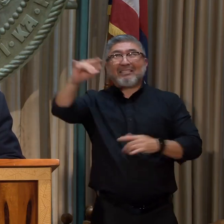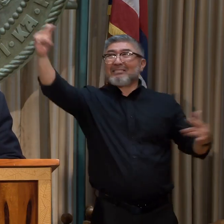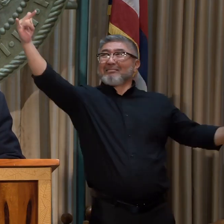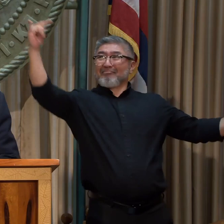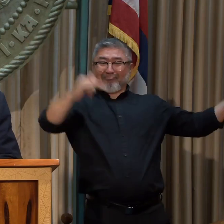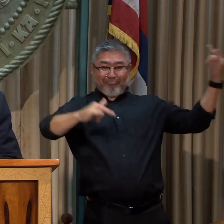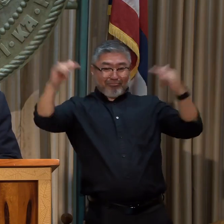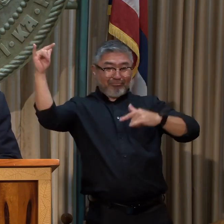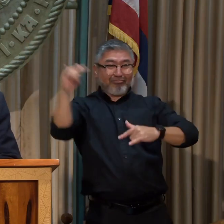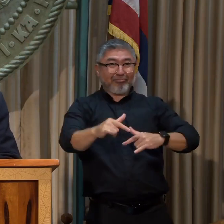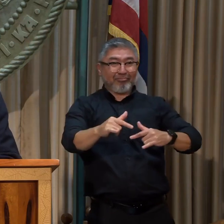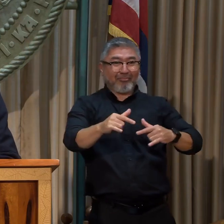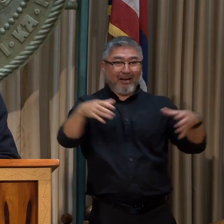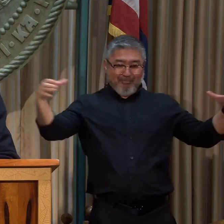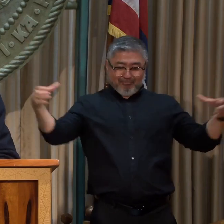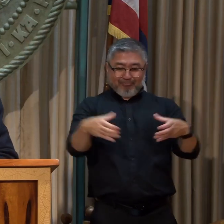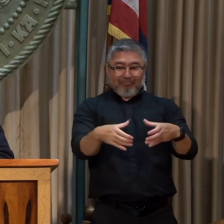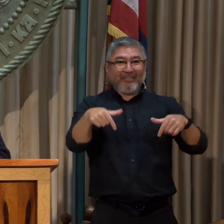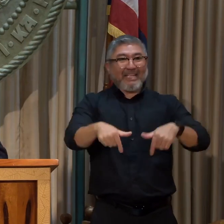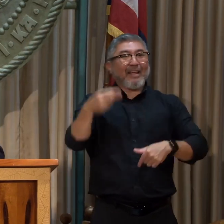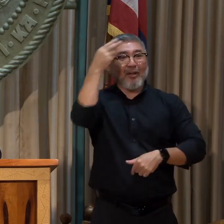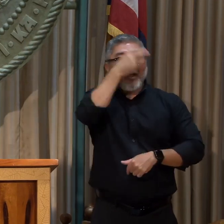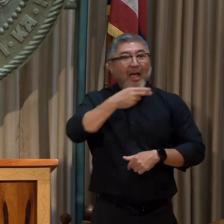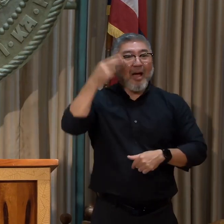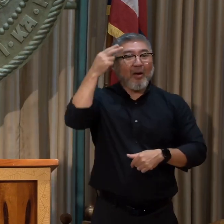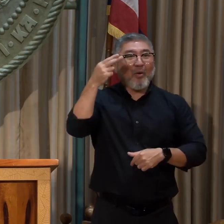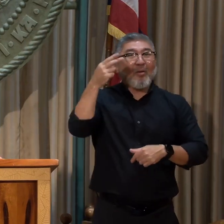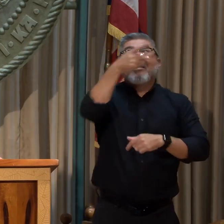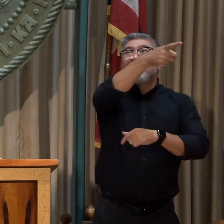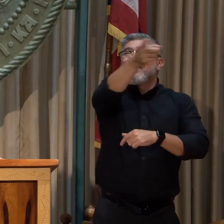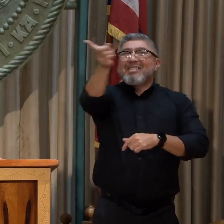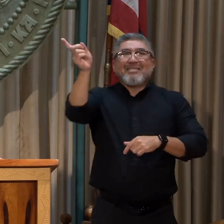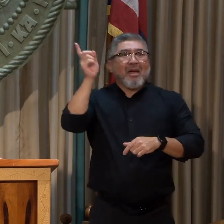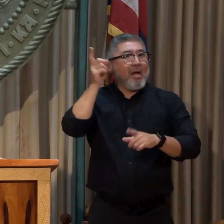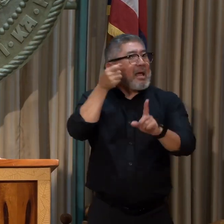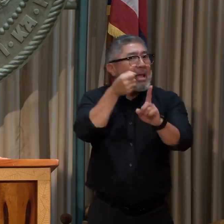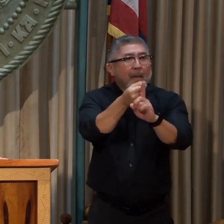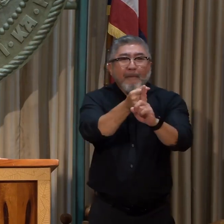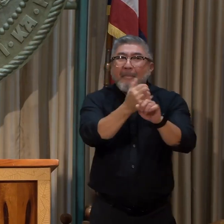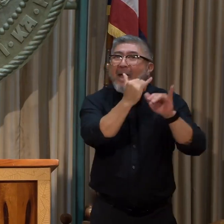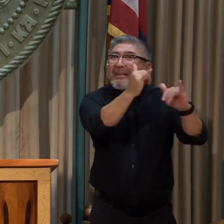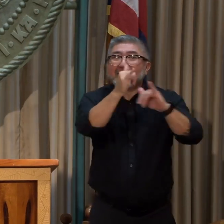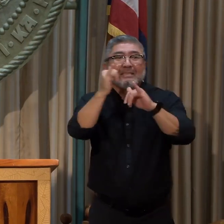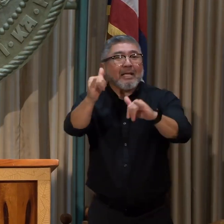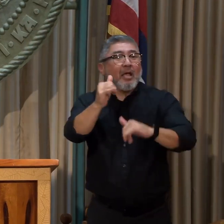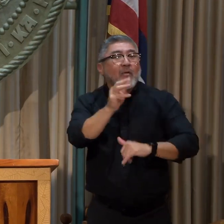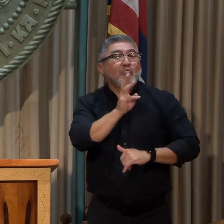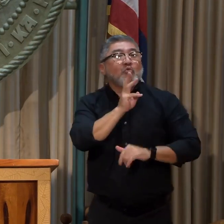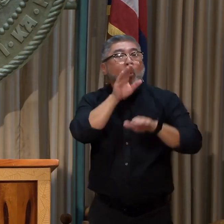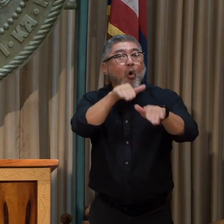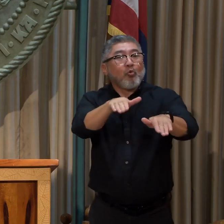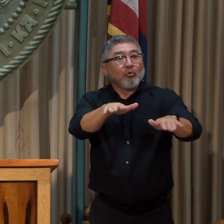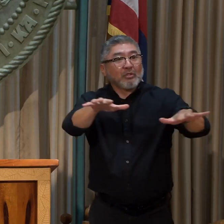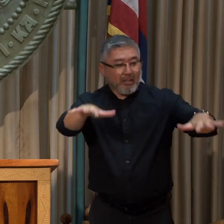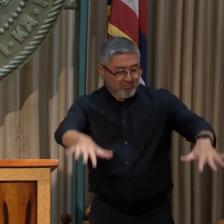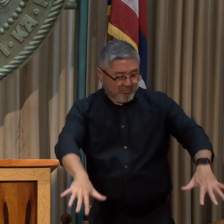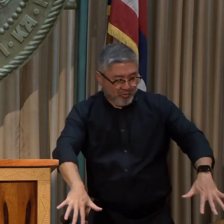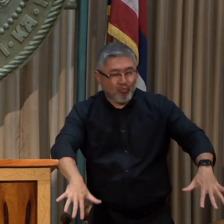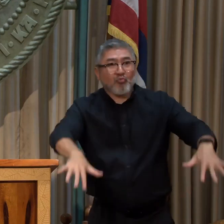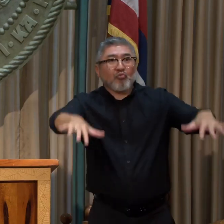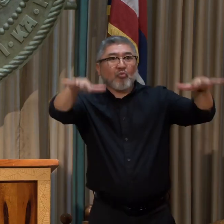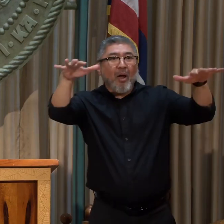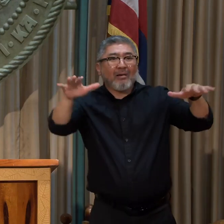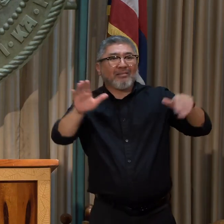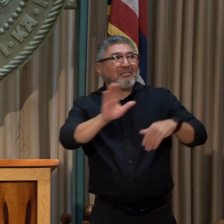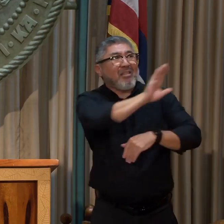of them are really, really impacted by sea level rise right now. And I